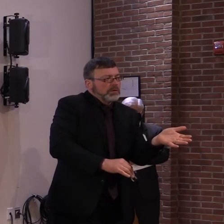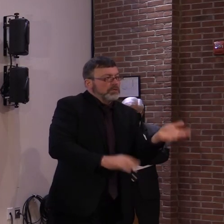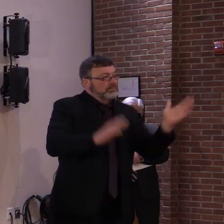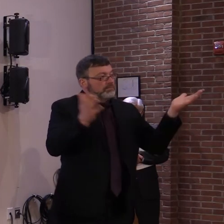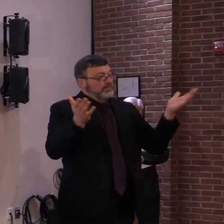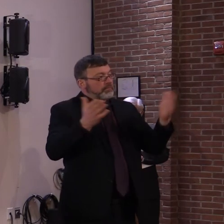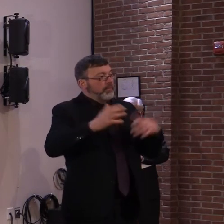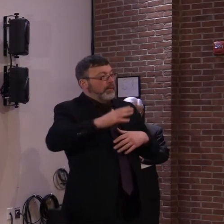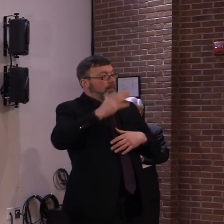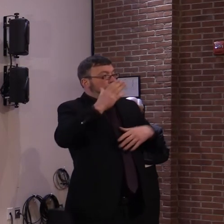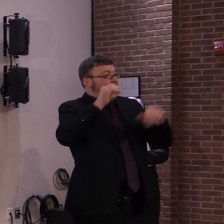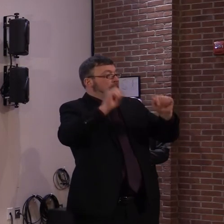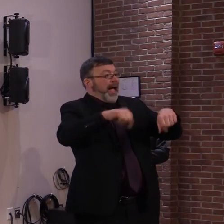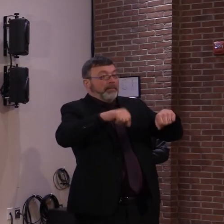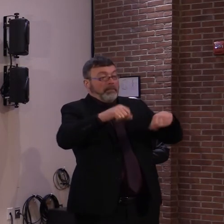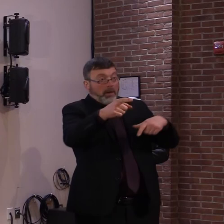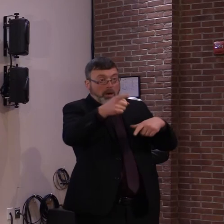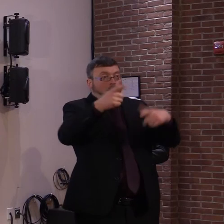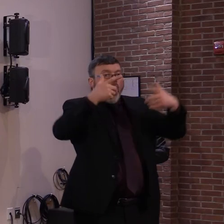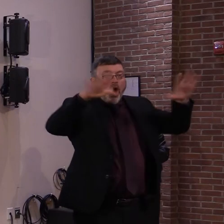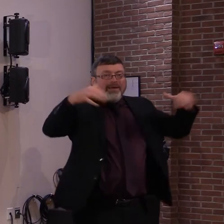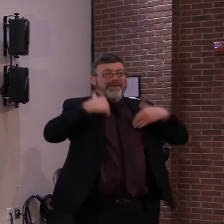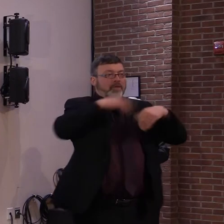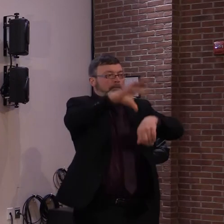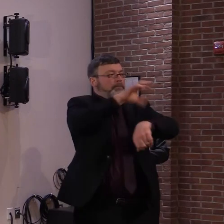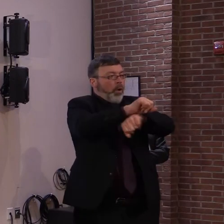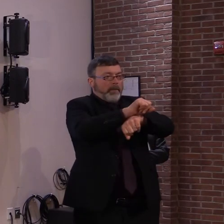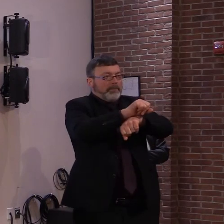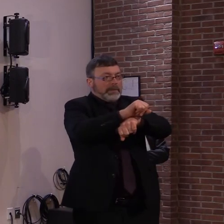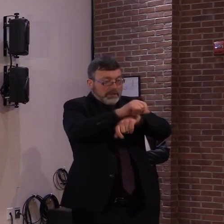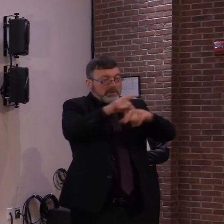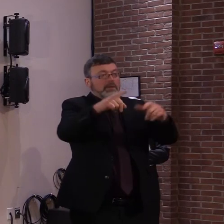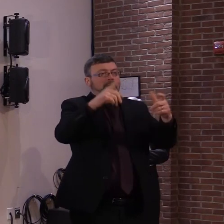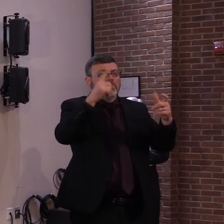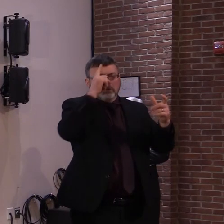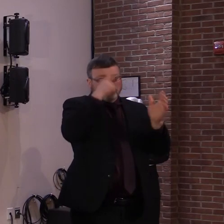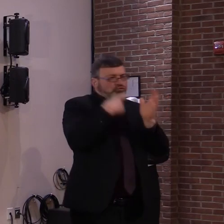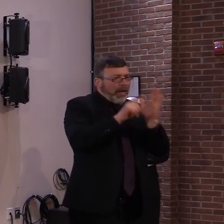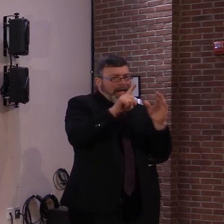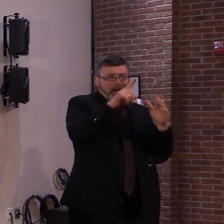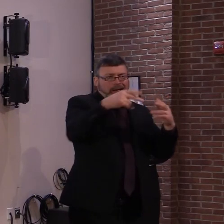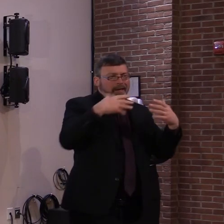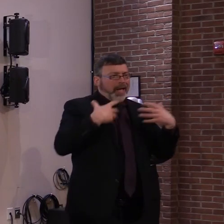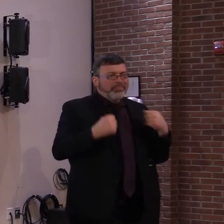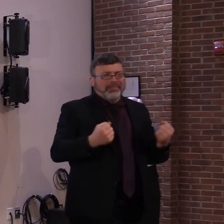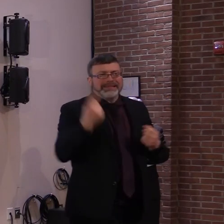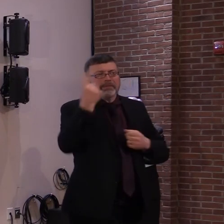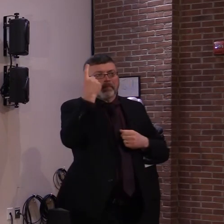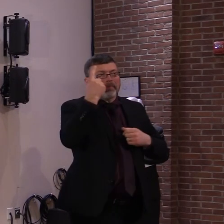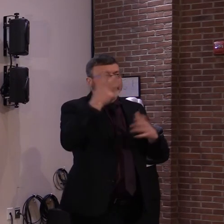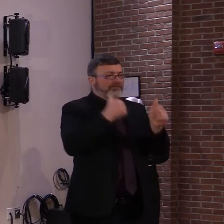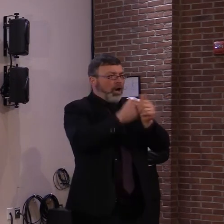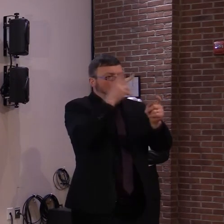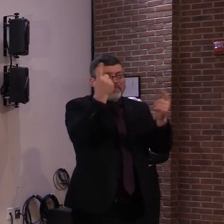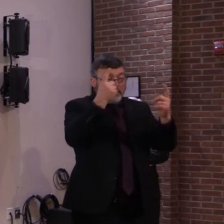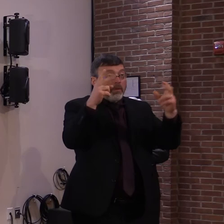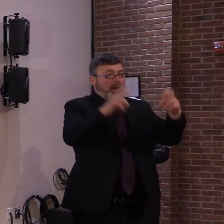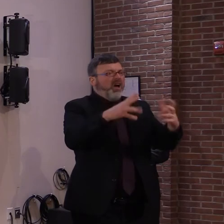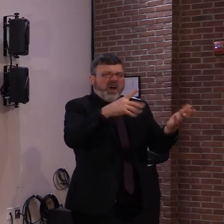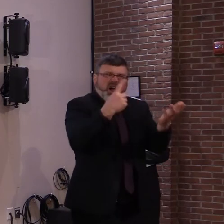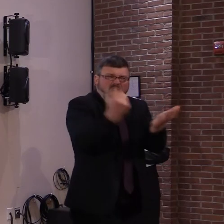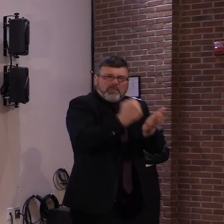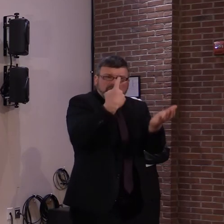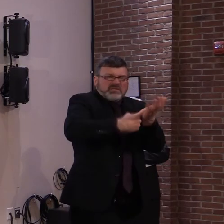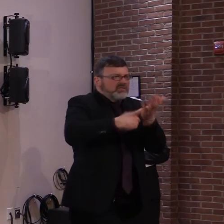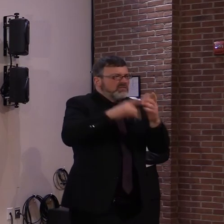for other reasons or as a phone call into their office. But I do want to reiterate a